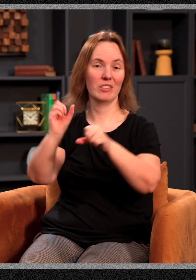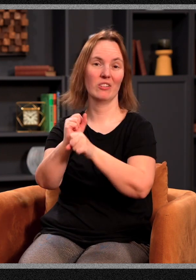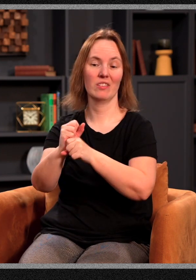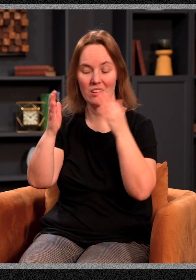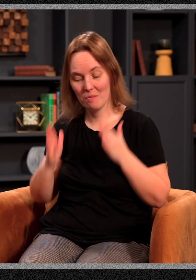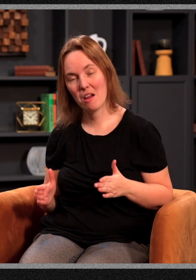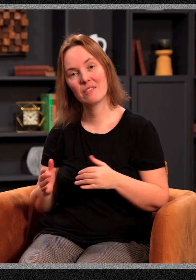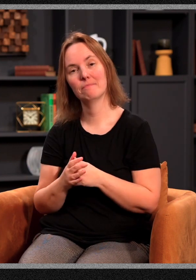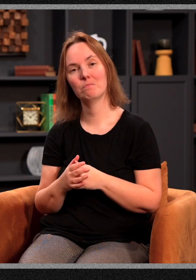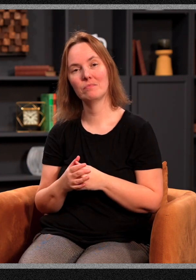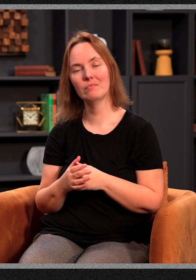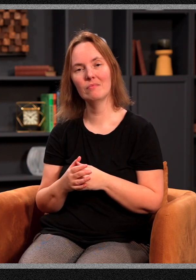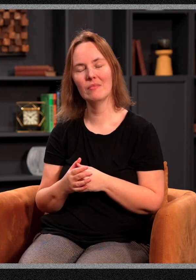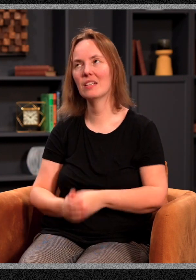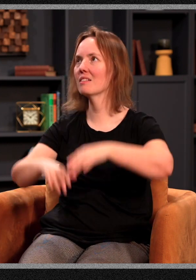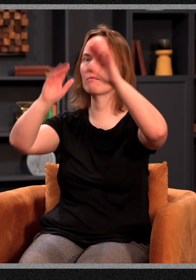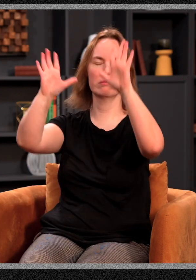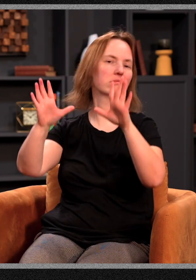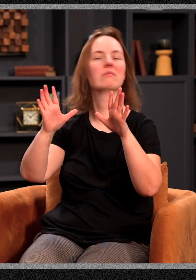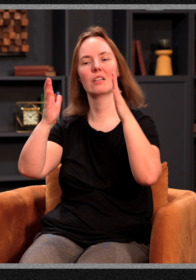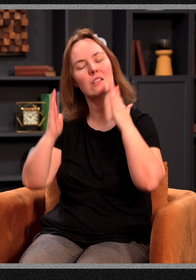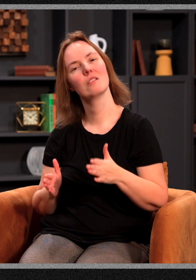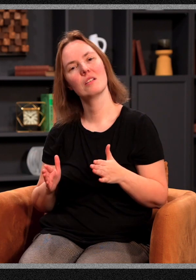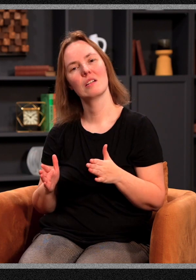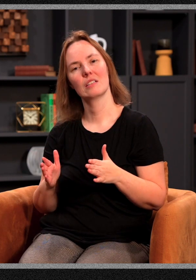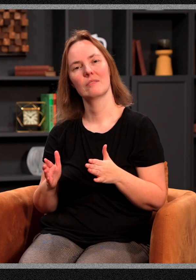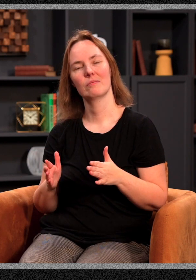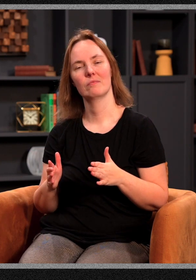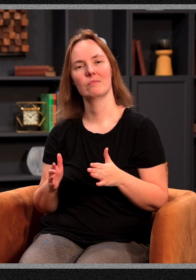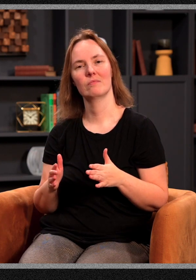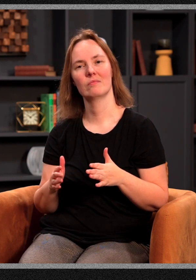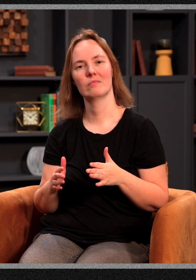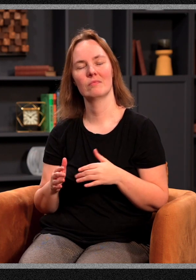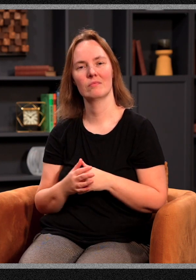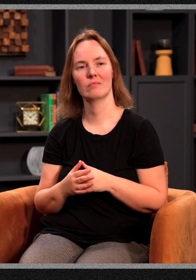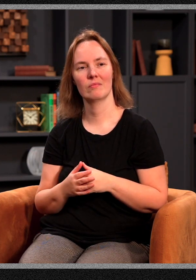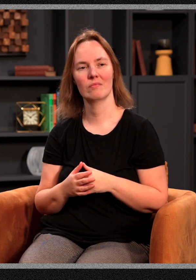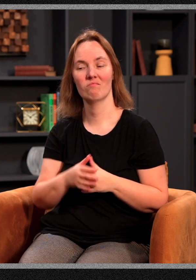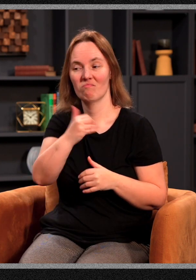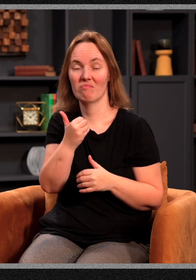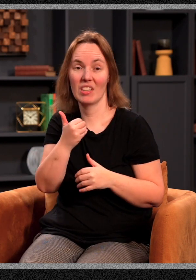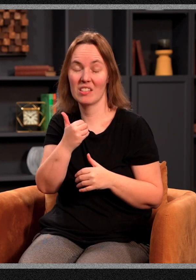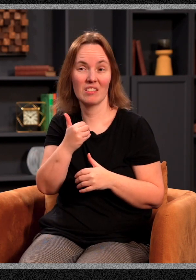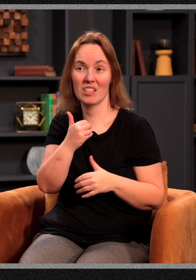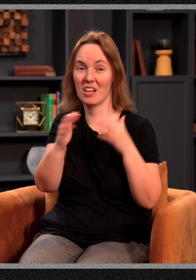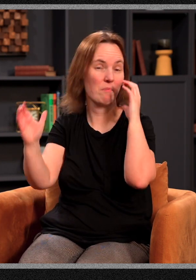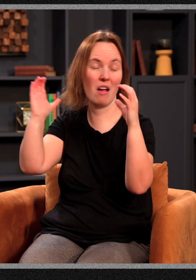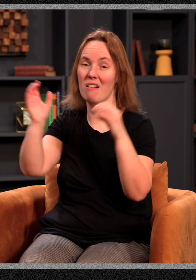body. And yet, as remarkable as the human body is, my friends, it does not even begin to